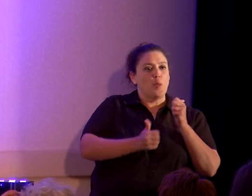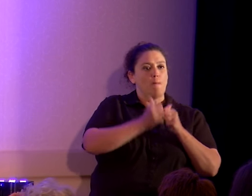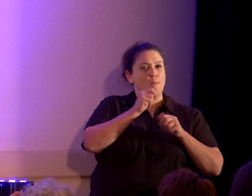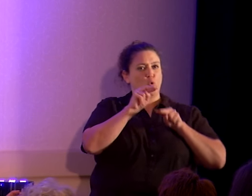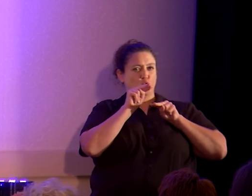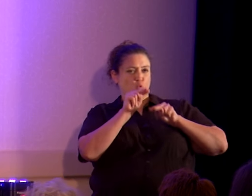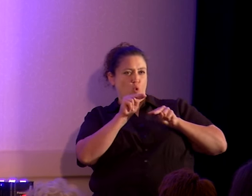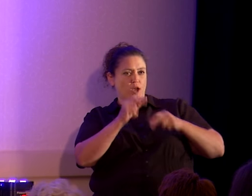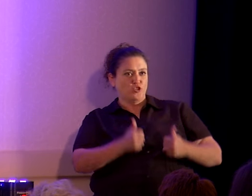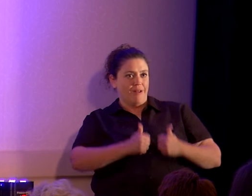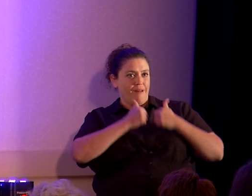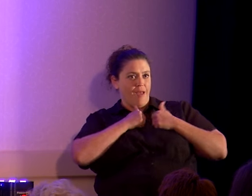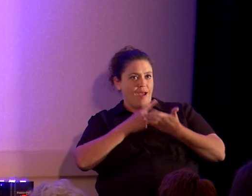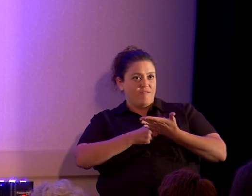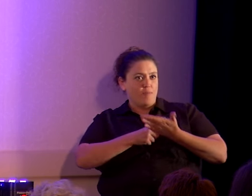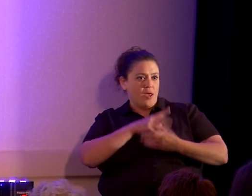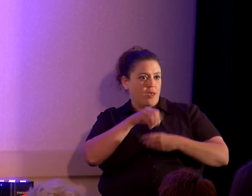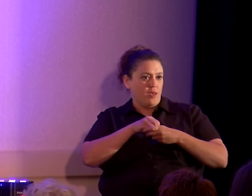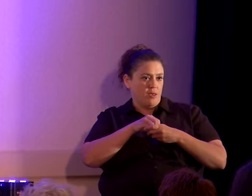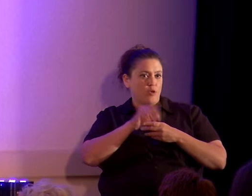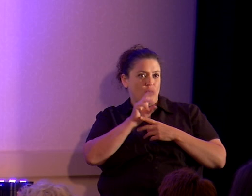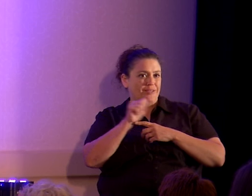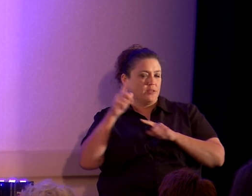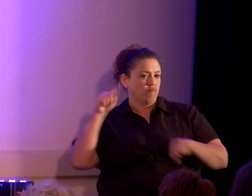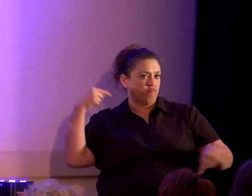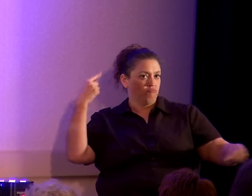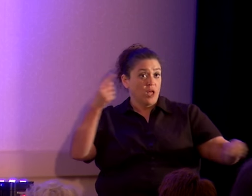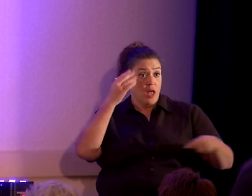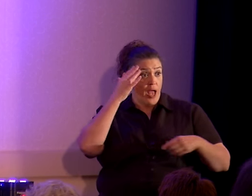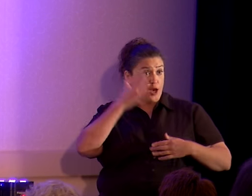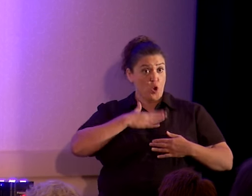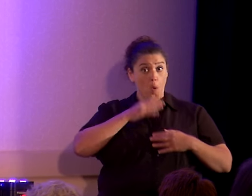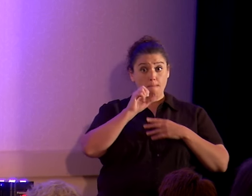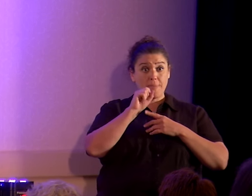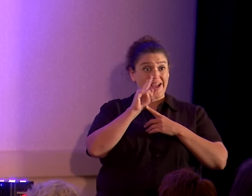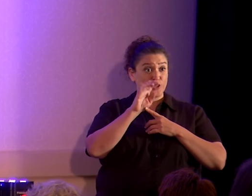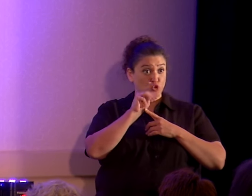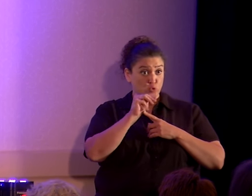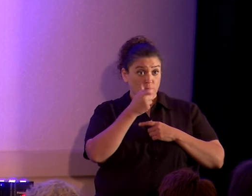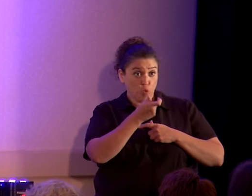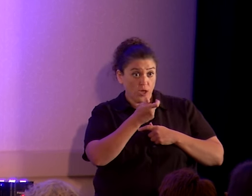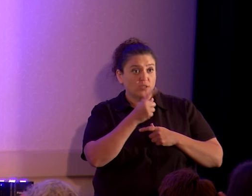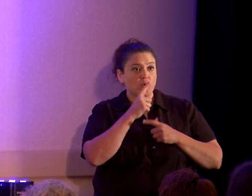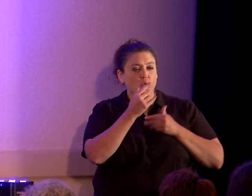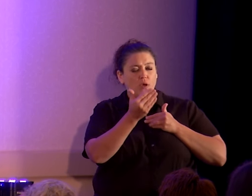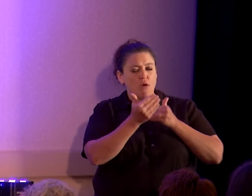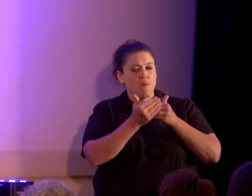States. I know the stream that I was on was closing in on a million people watching it.